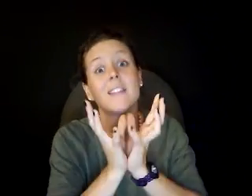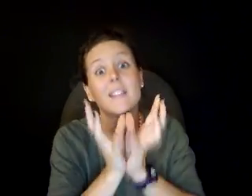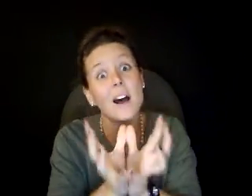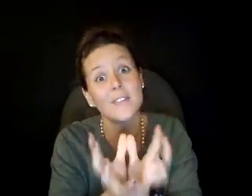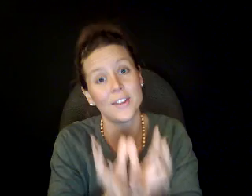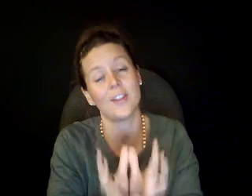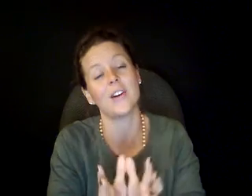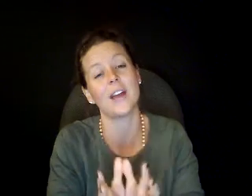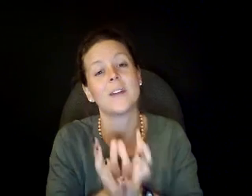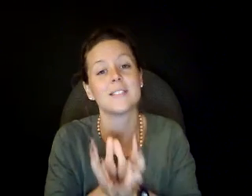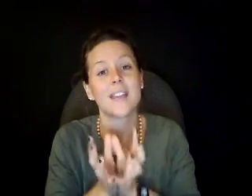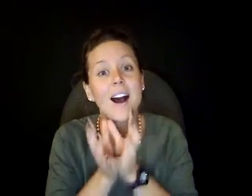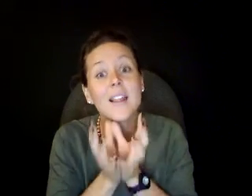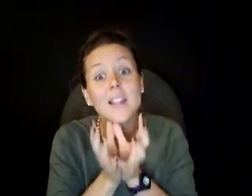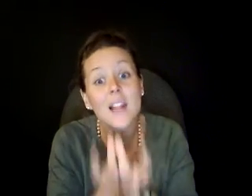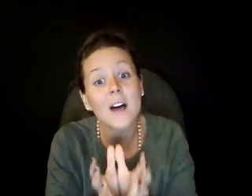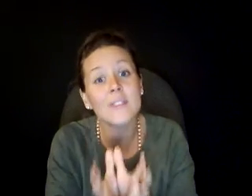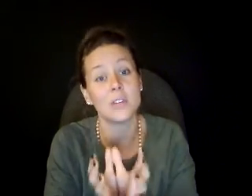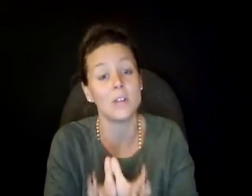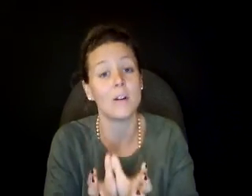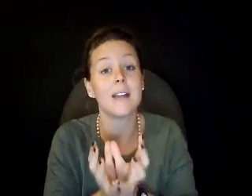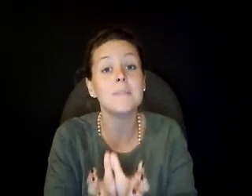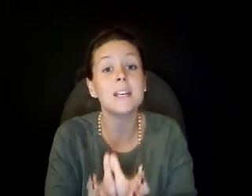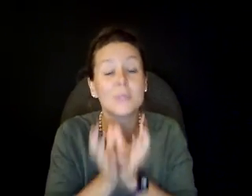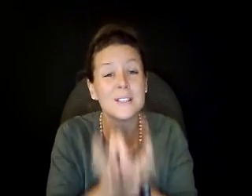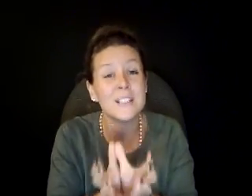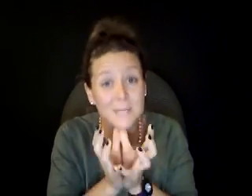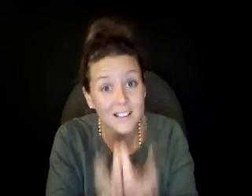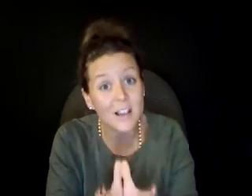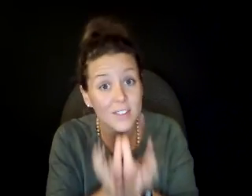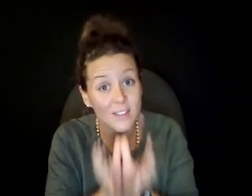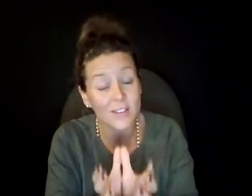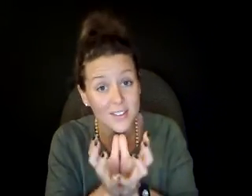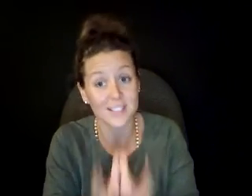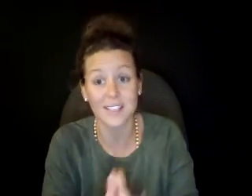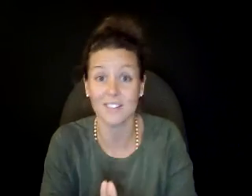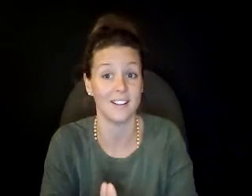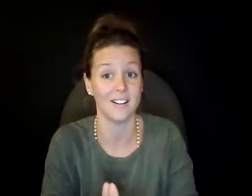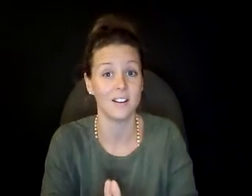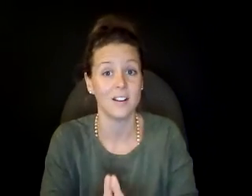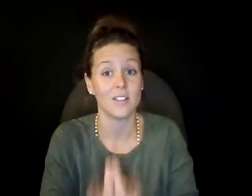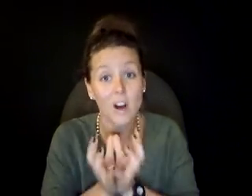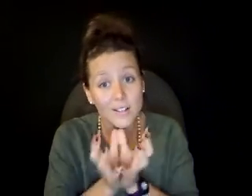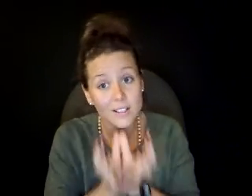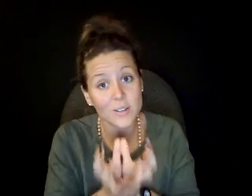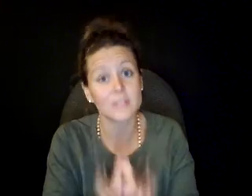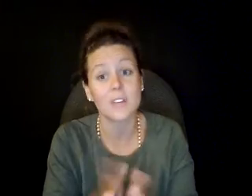love you. And when I say I love you, I mean with the deepest love that our Father has given. The all-inclusive love